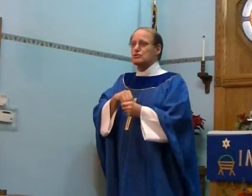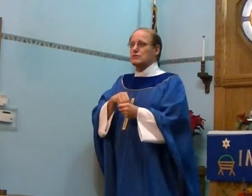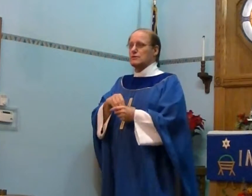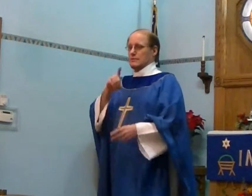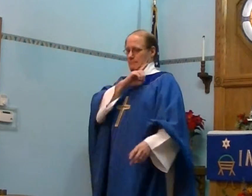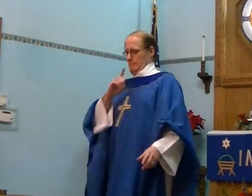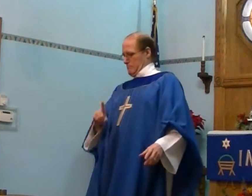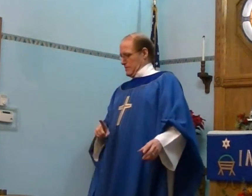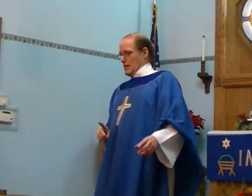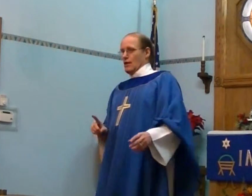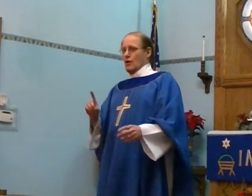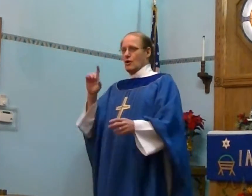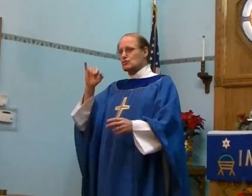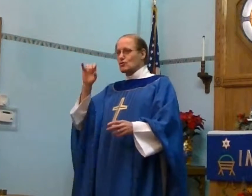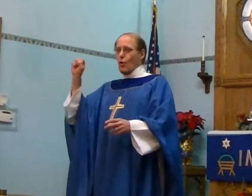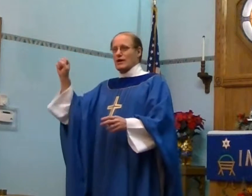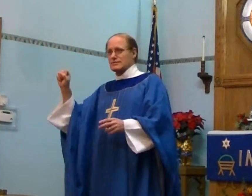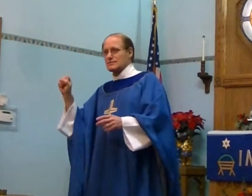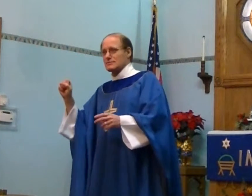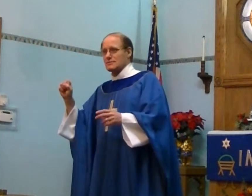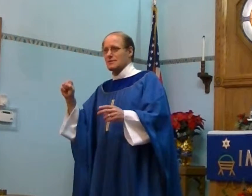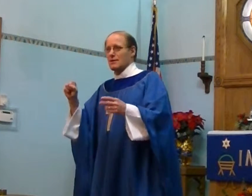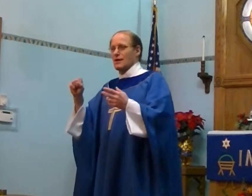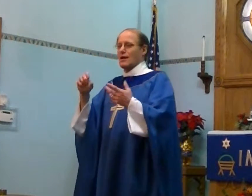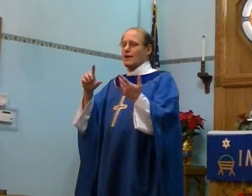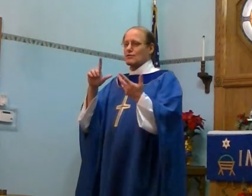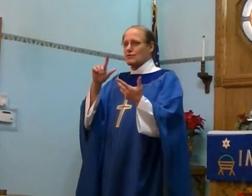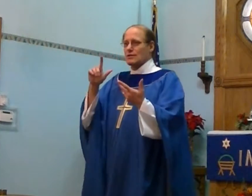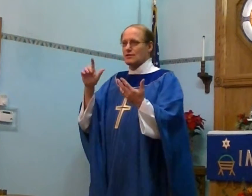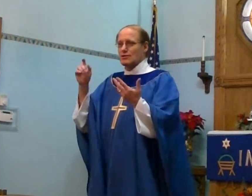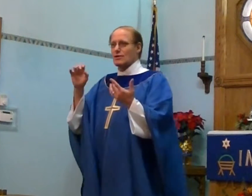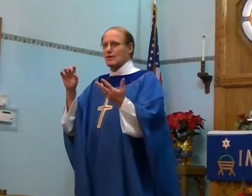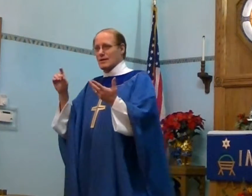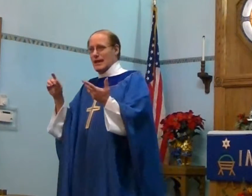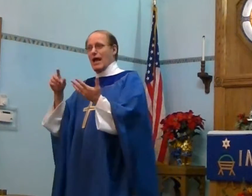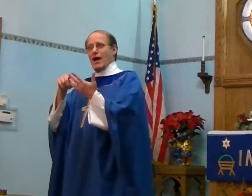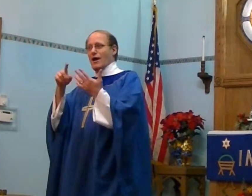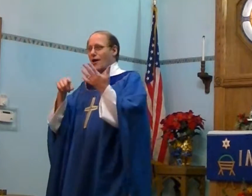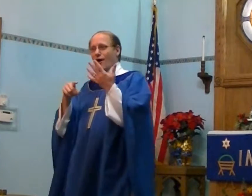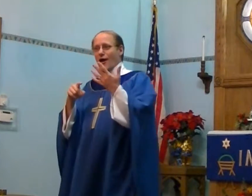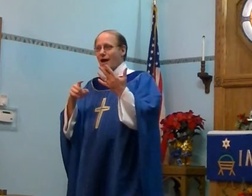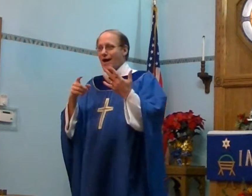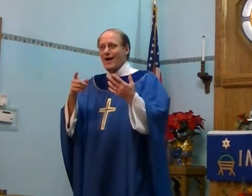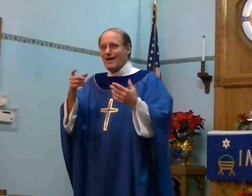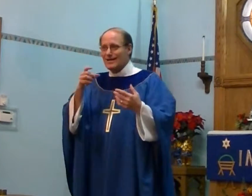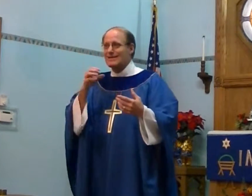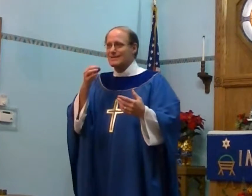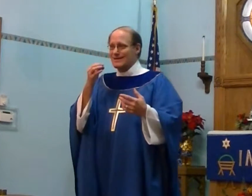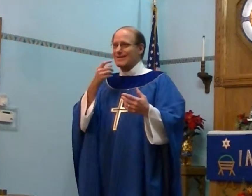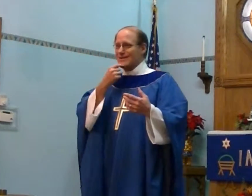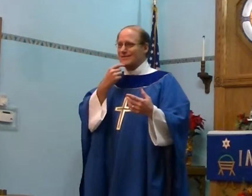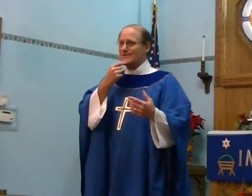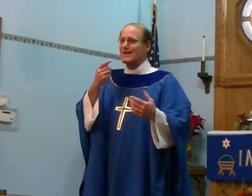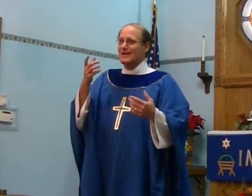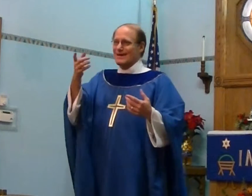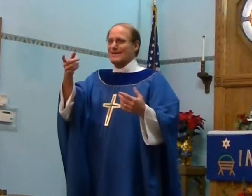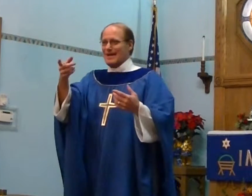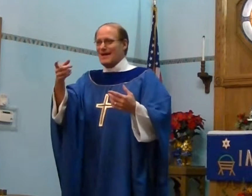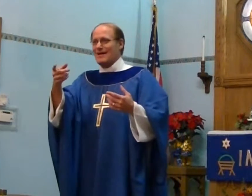Doris. And Andy. Yeah. Andy. And you.